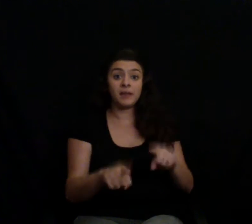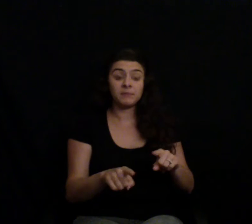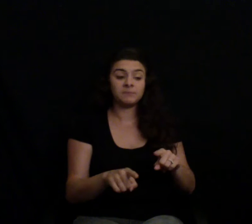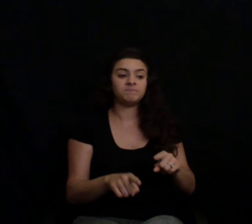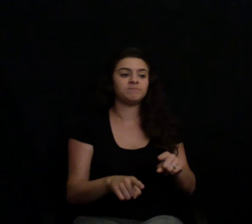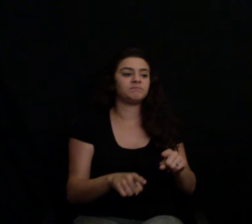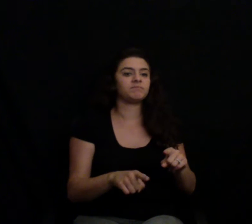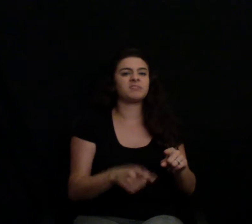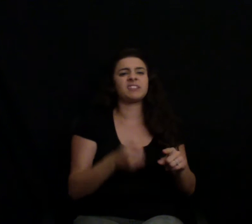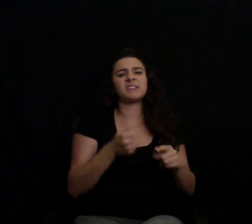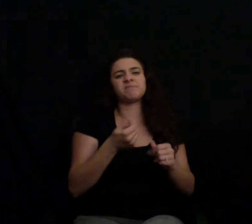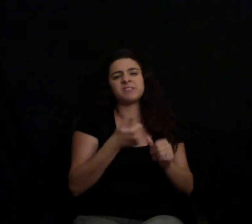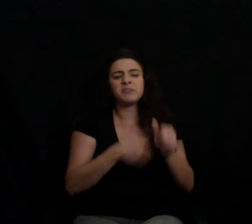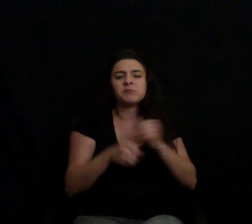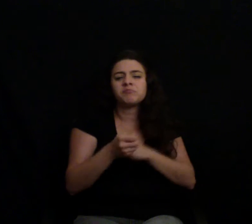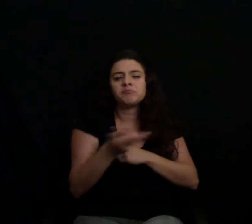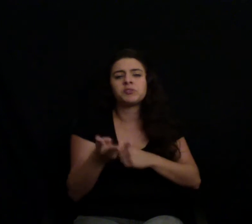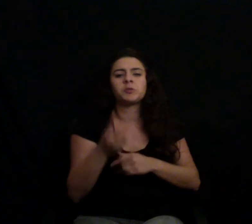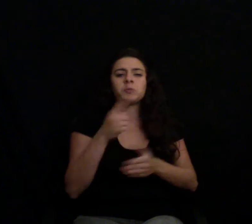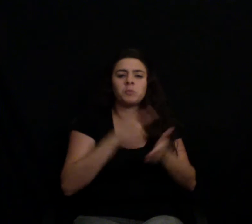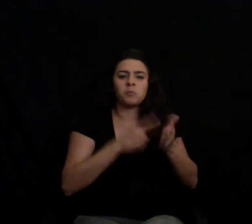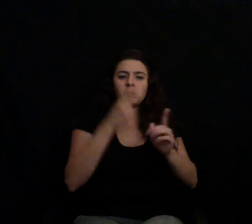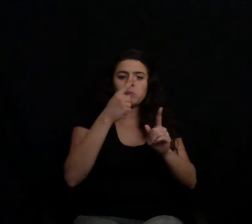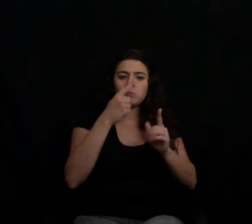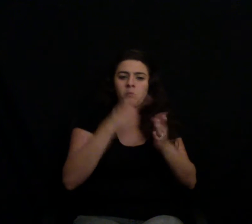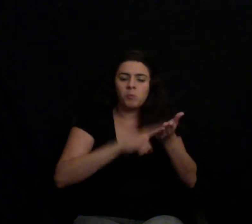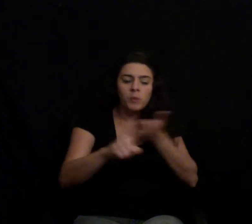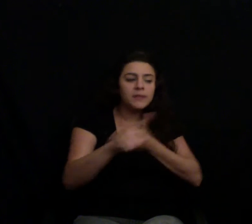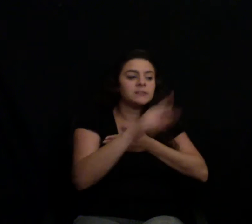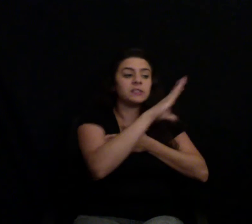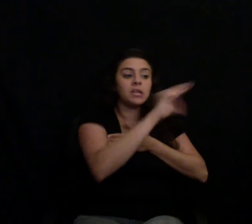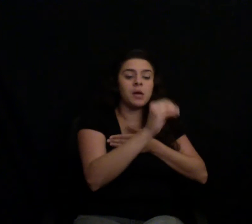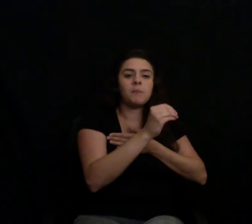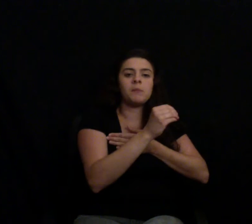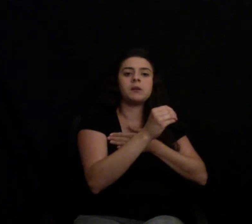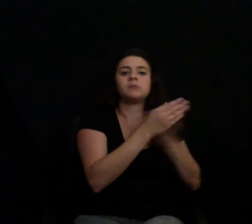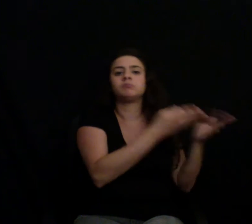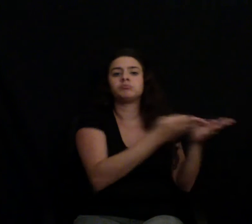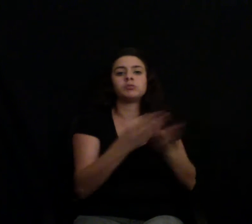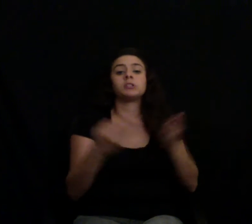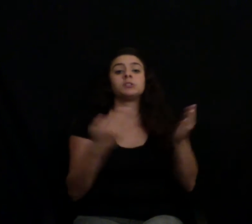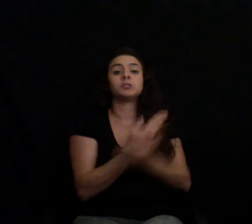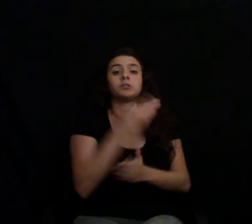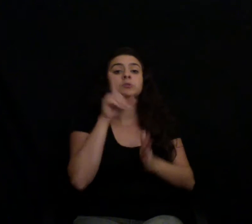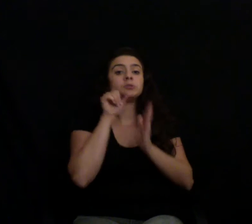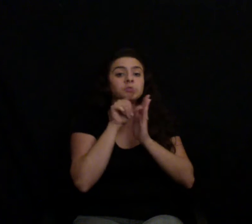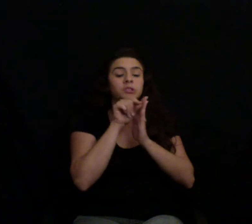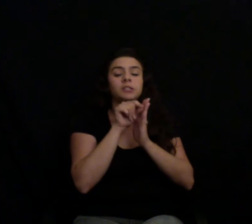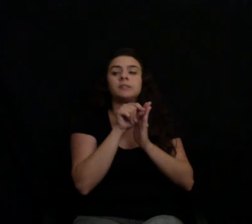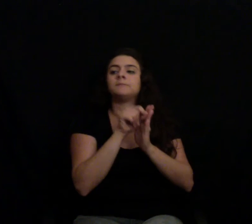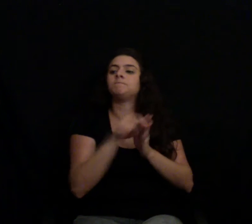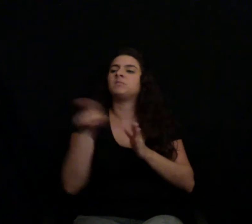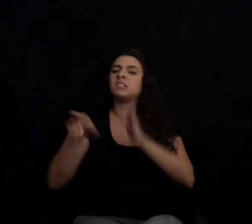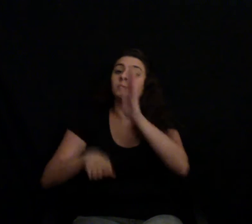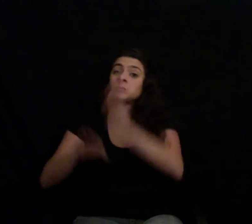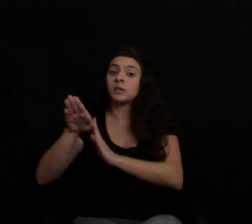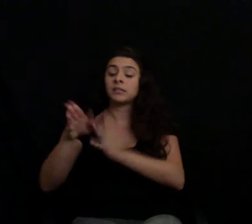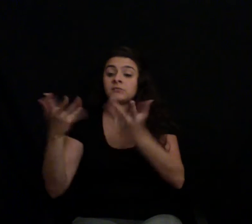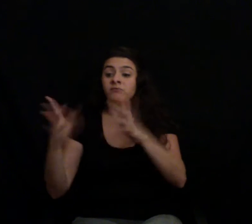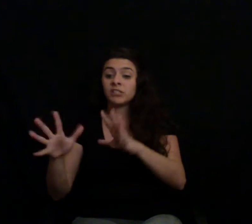every few weeks provided by the company's hatchery. Then they pick up the chickens, weigh them at a different location, and Craig gets paid per pound.